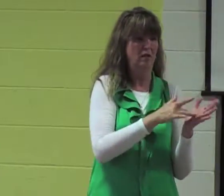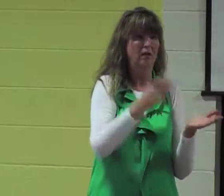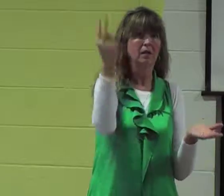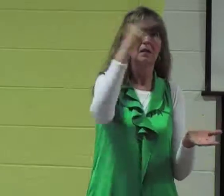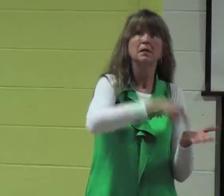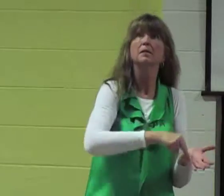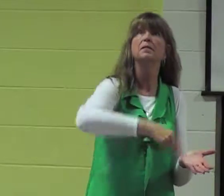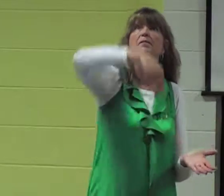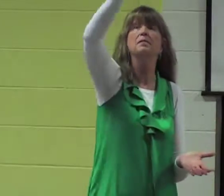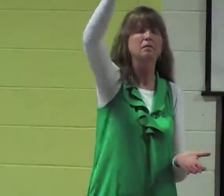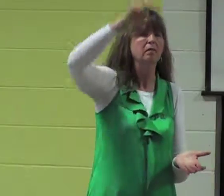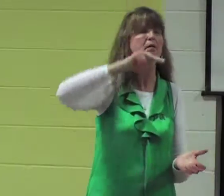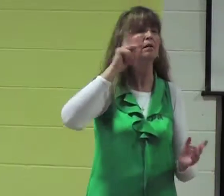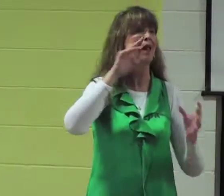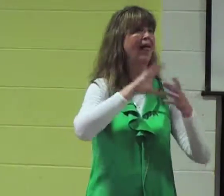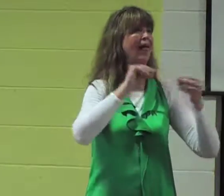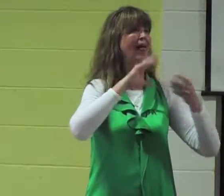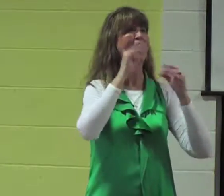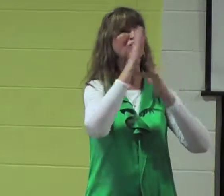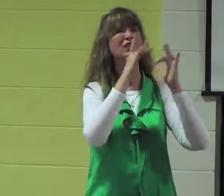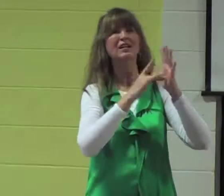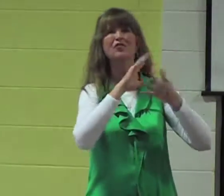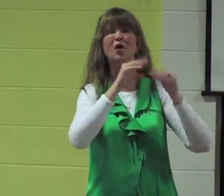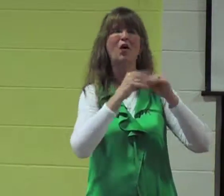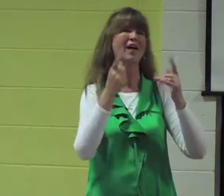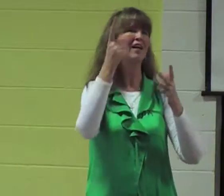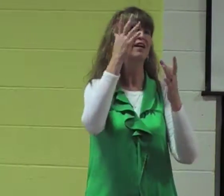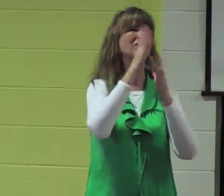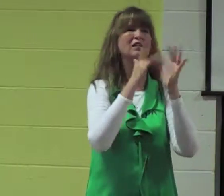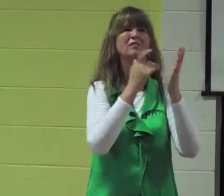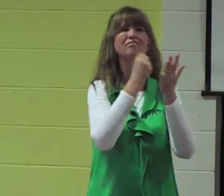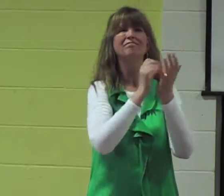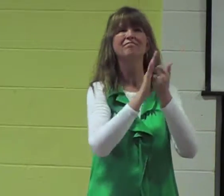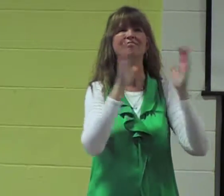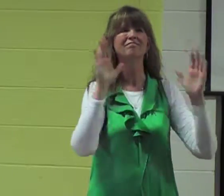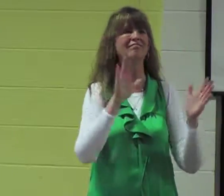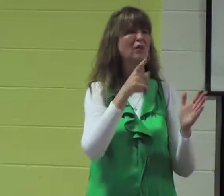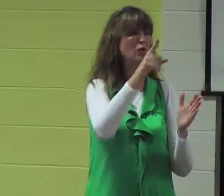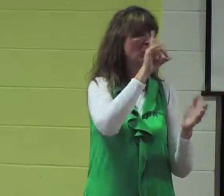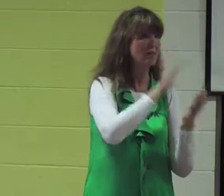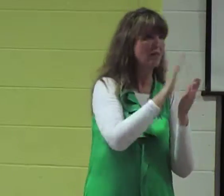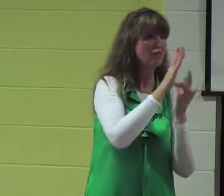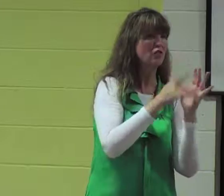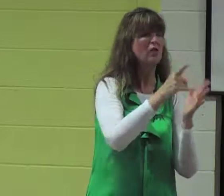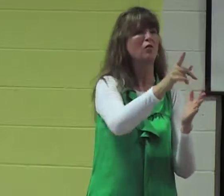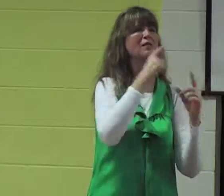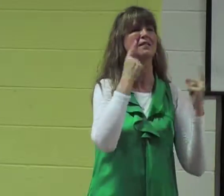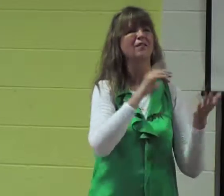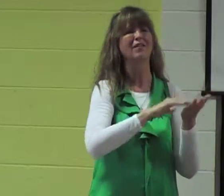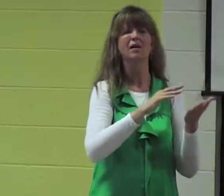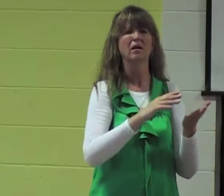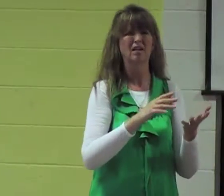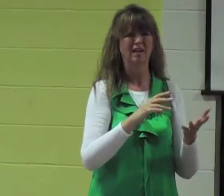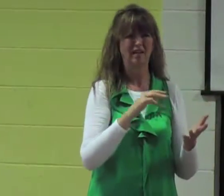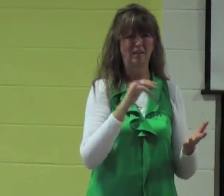right after Jesus arose and the message of Jesus and the crucifixion and